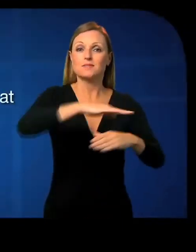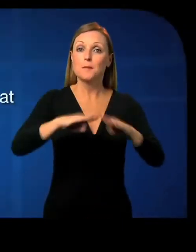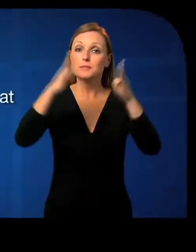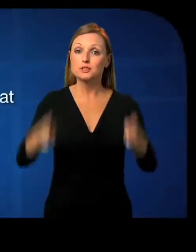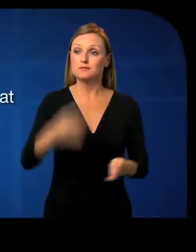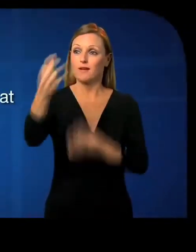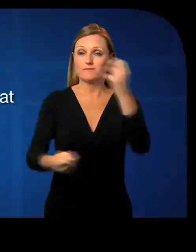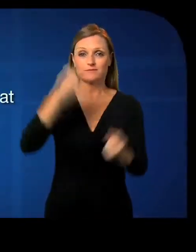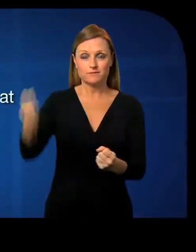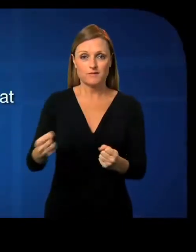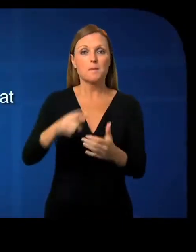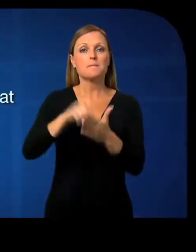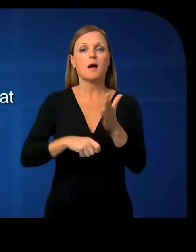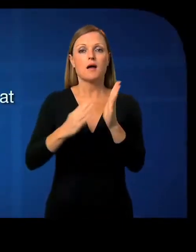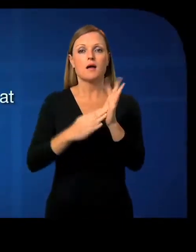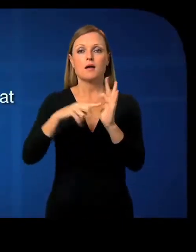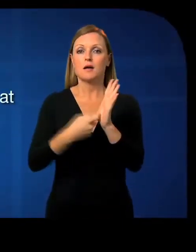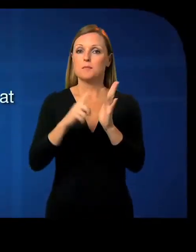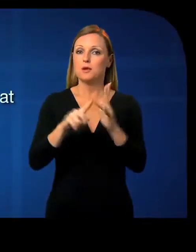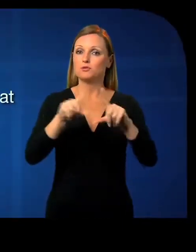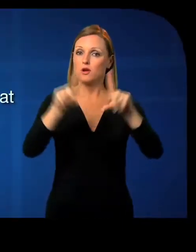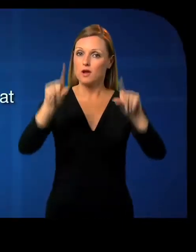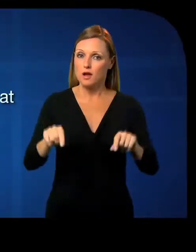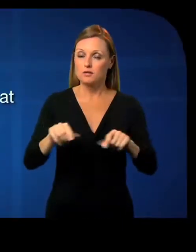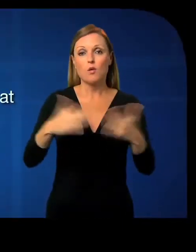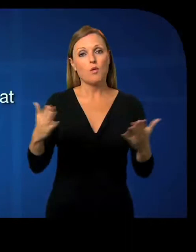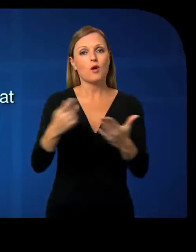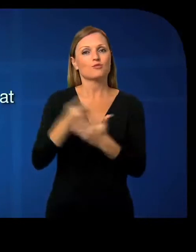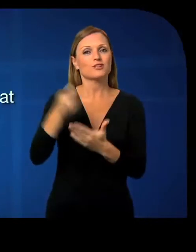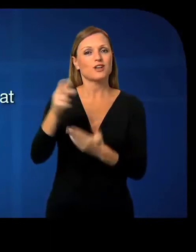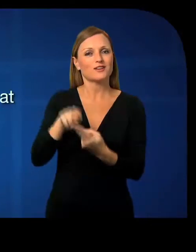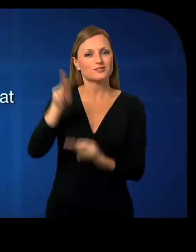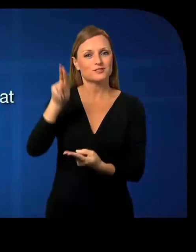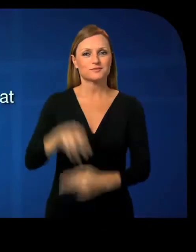Buying a MetroCard using a machine at Adelaide railway station.